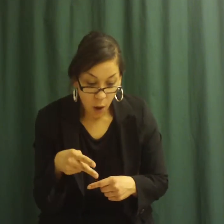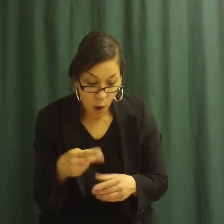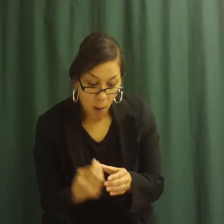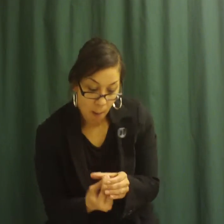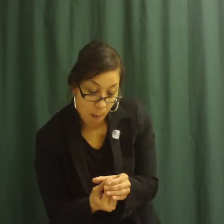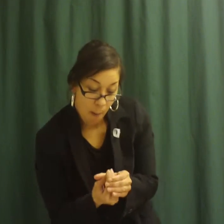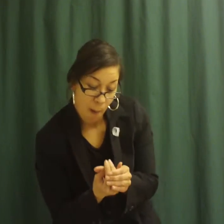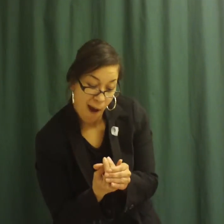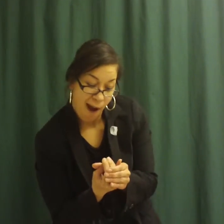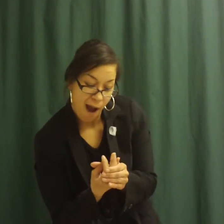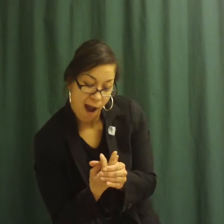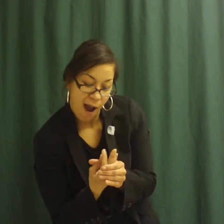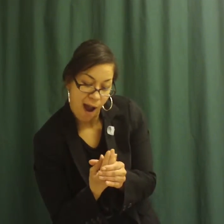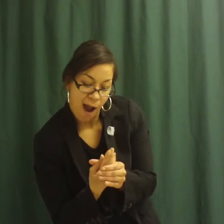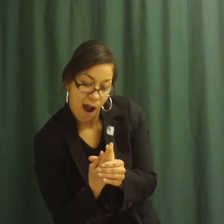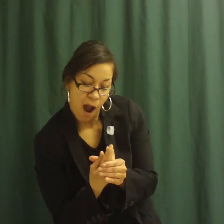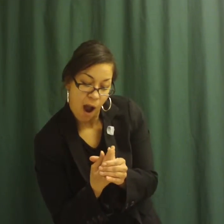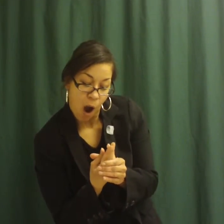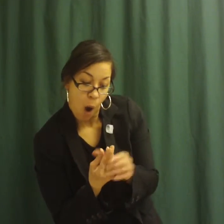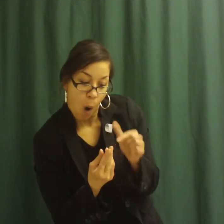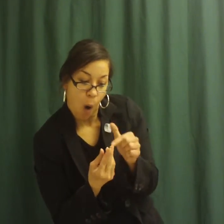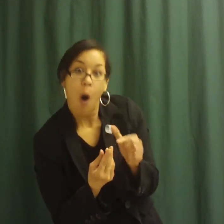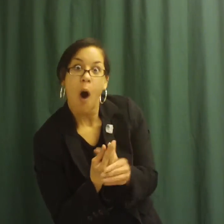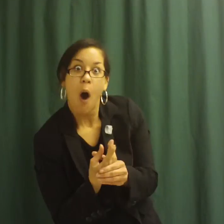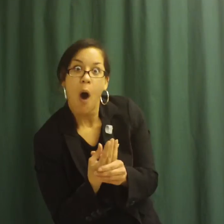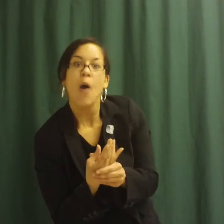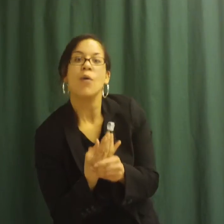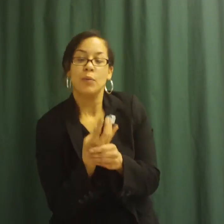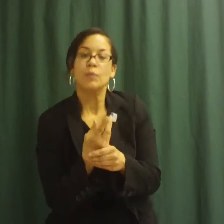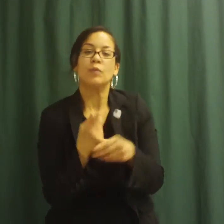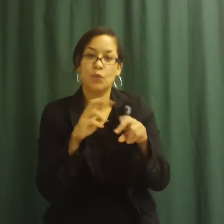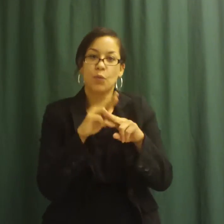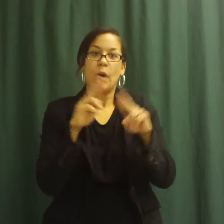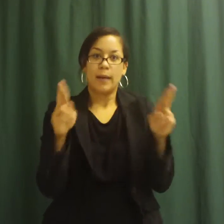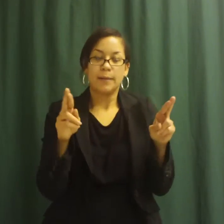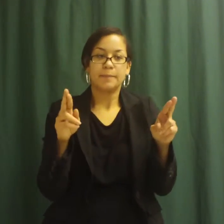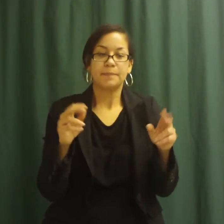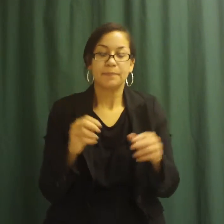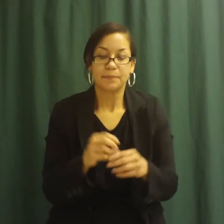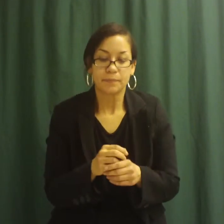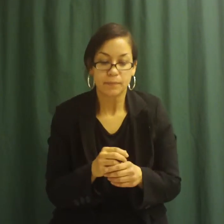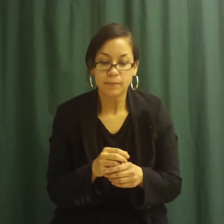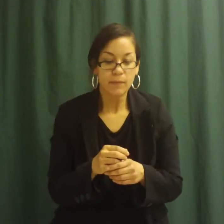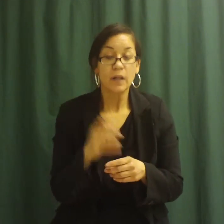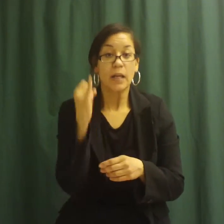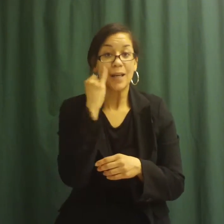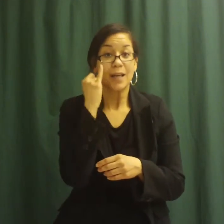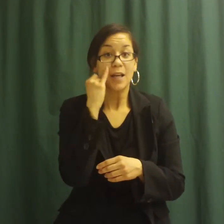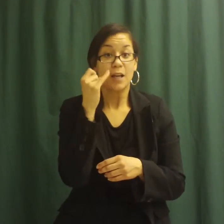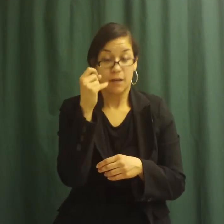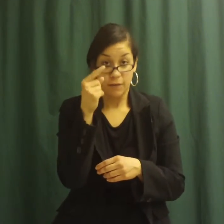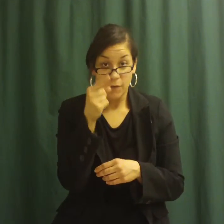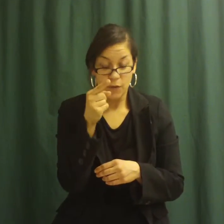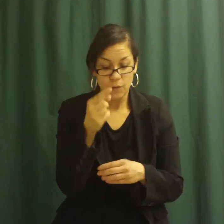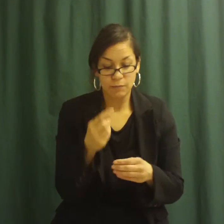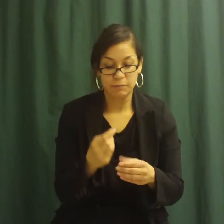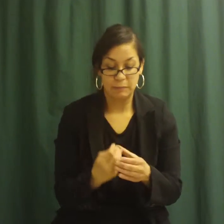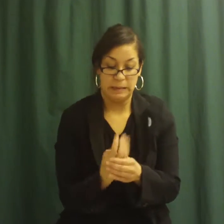Don't put the plants in direct sunlight. The sun will be too much for them and they will shrivel and